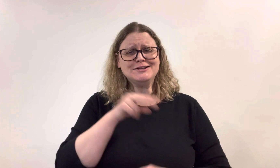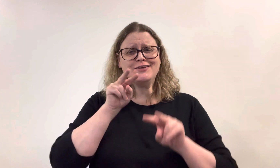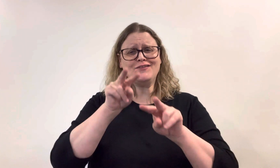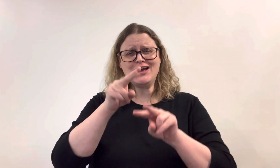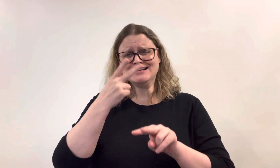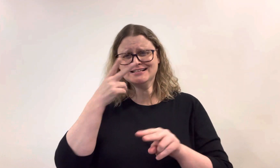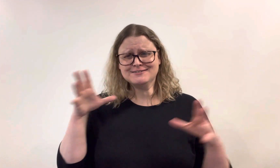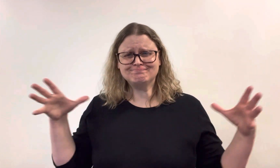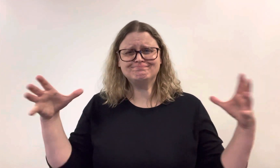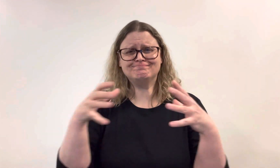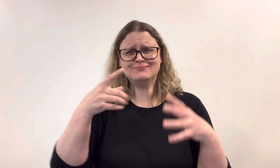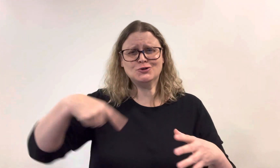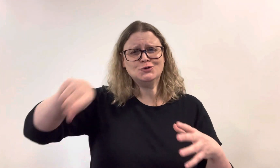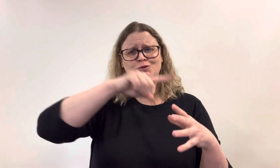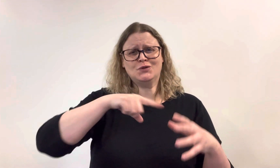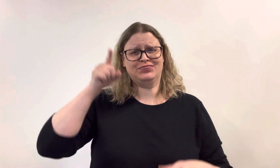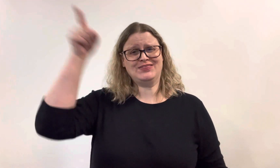We look forward to seeing you there.